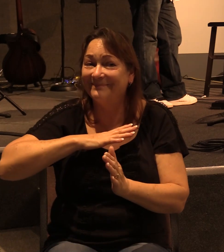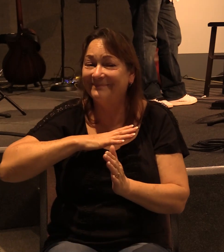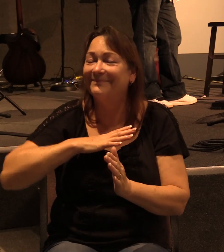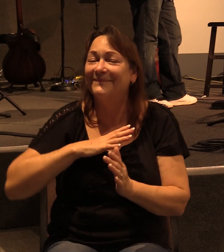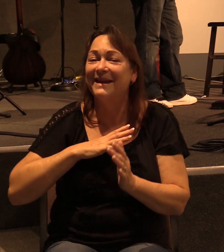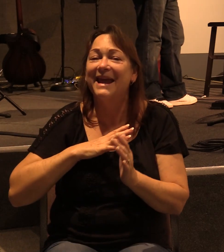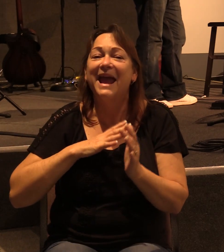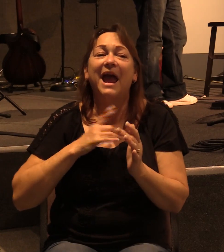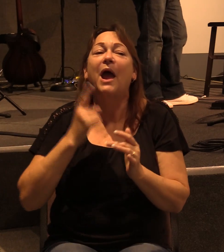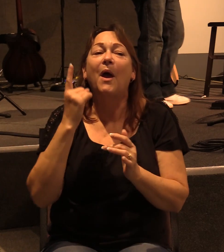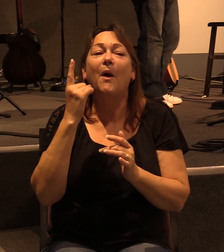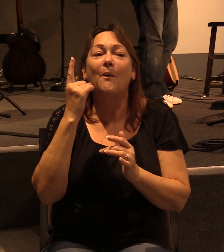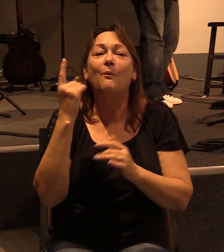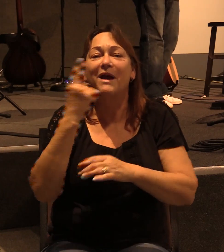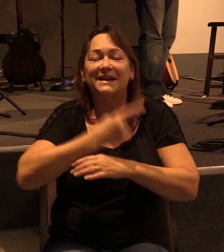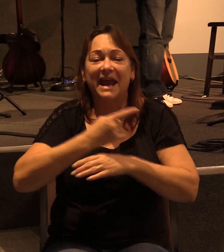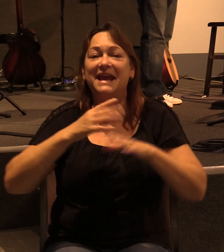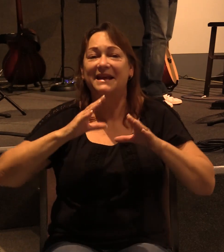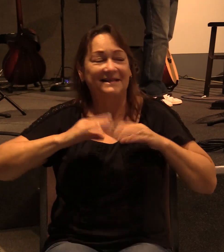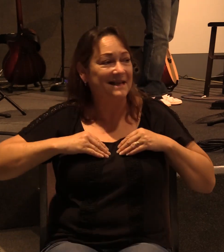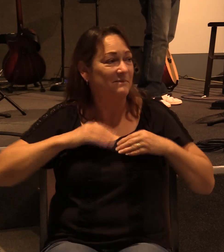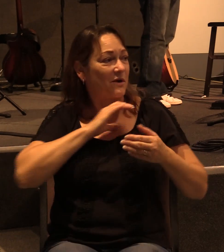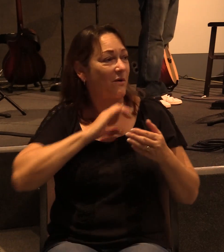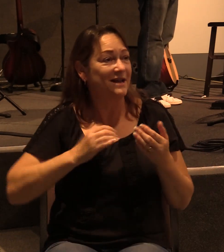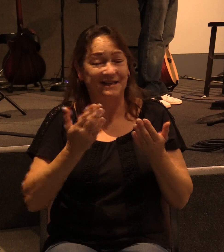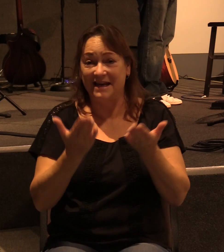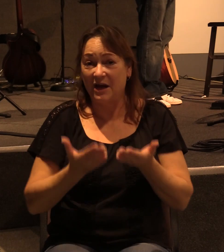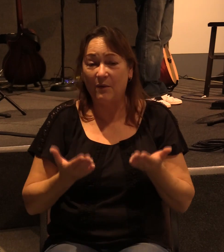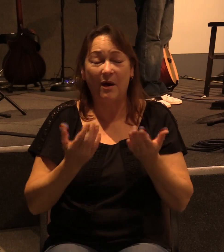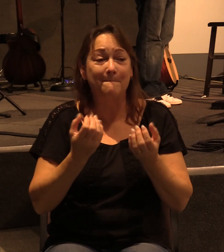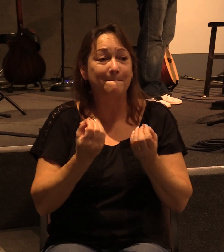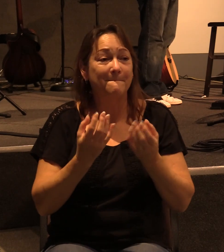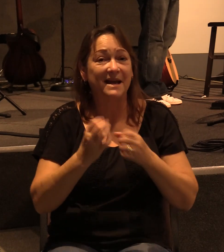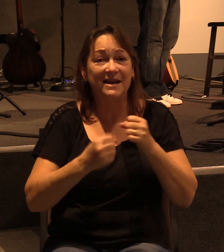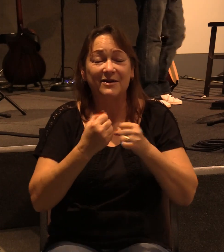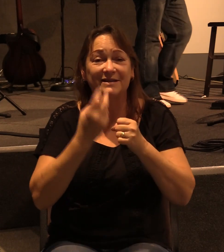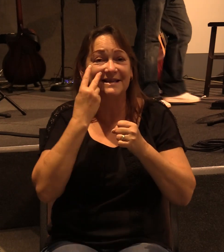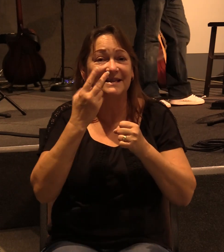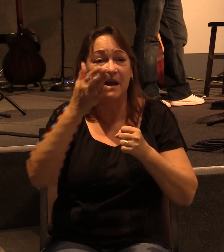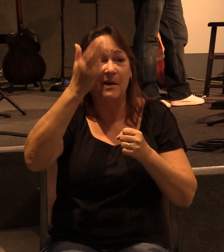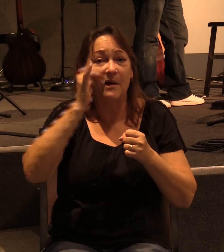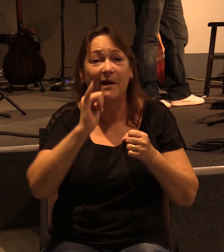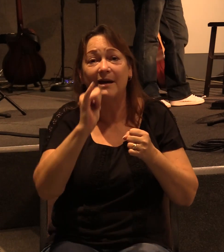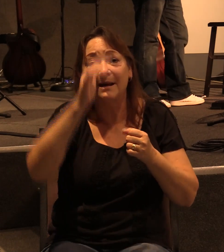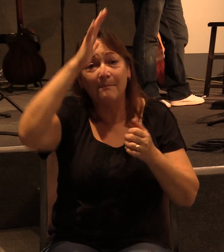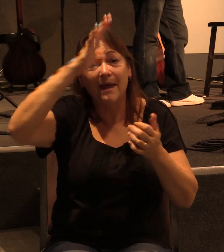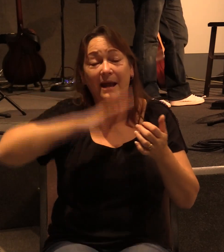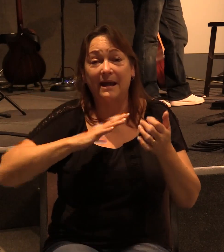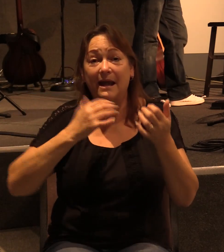And one day he accepted Christ and here we are years later and you look before you and you see a godly man now.